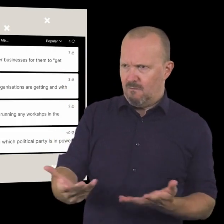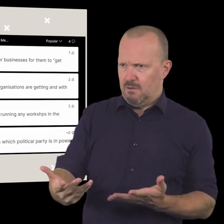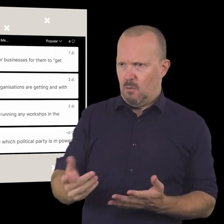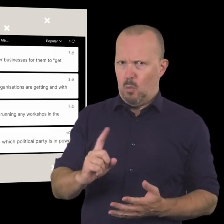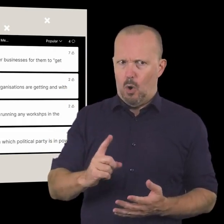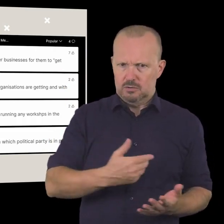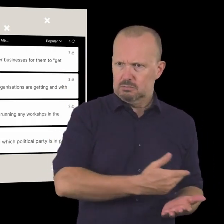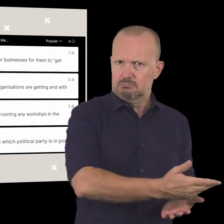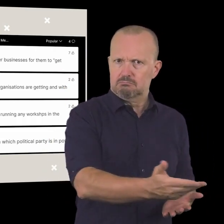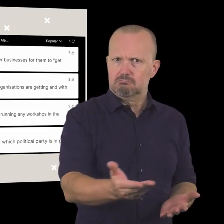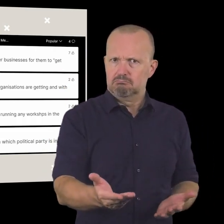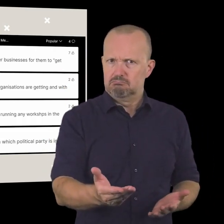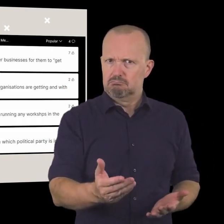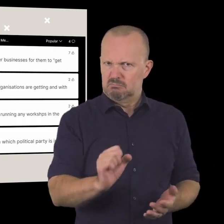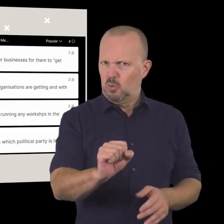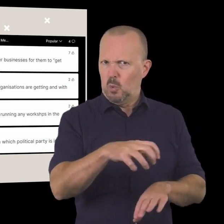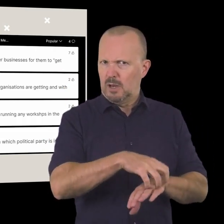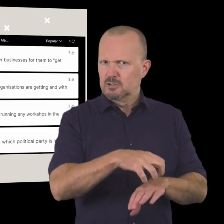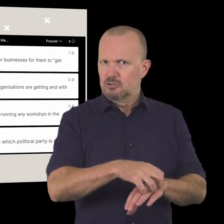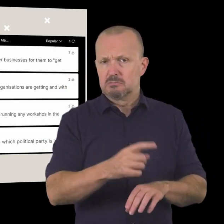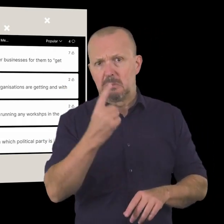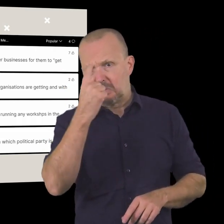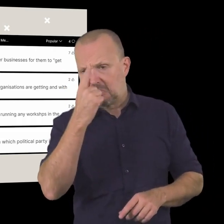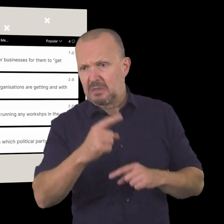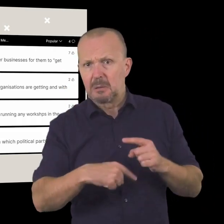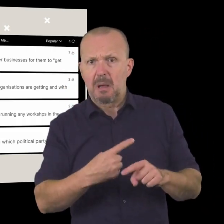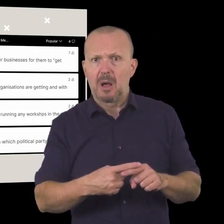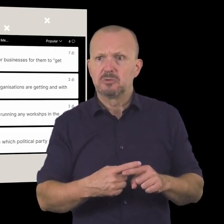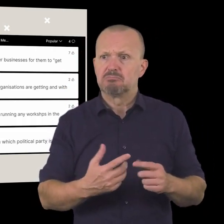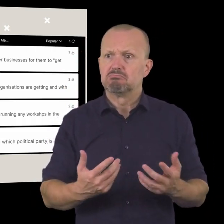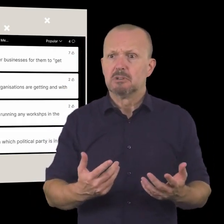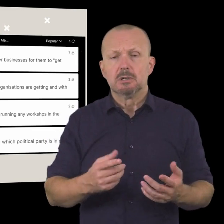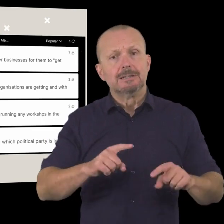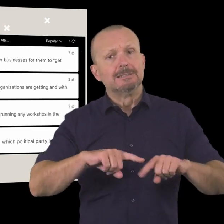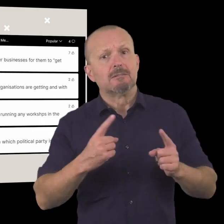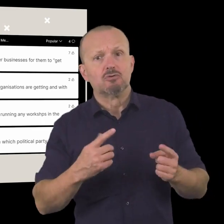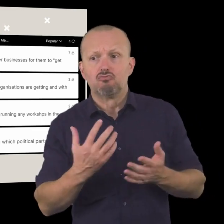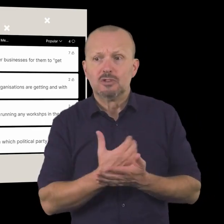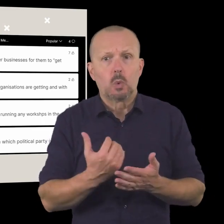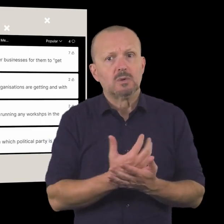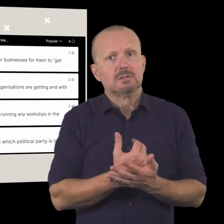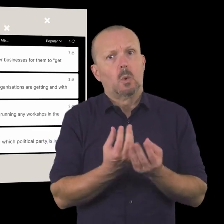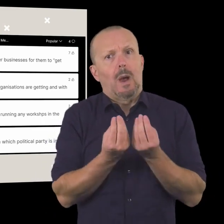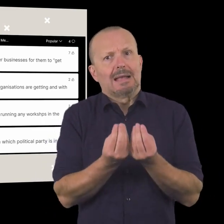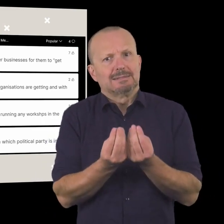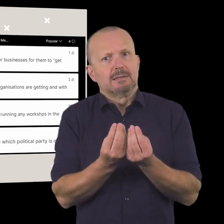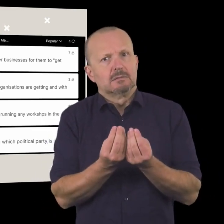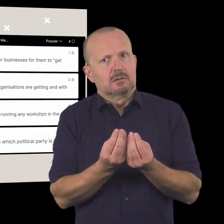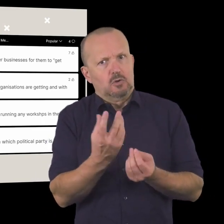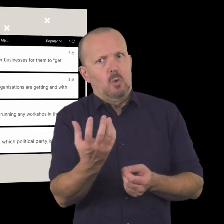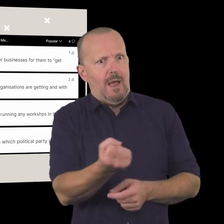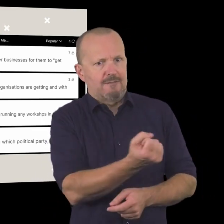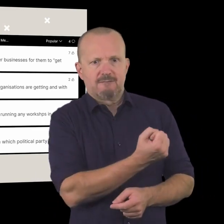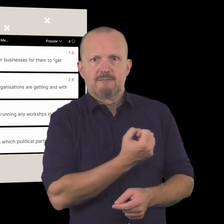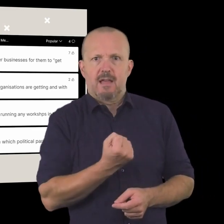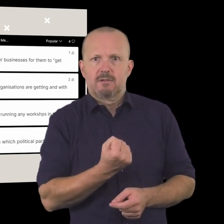offer so think about all of the different uh resources and assets